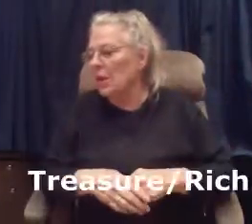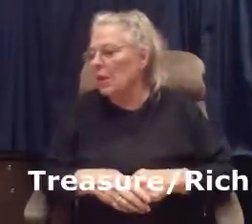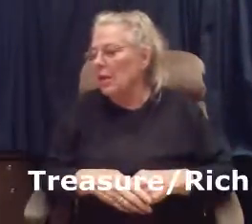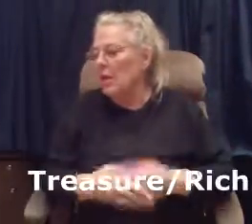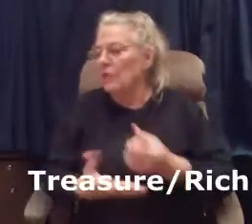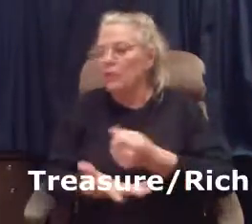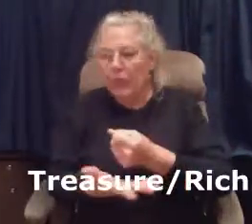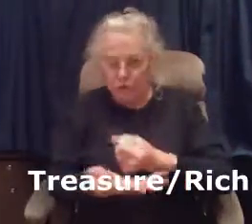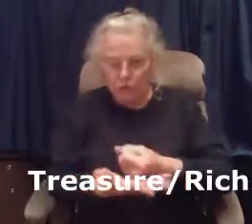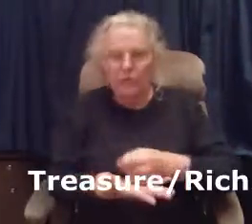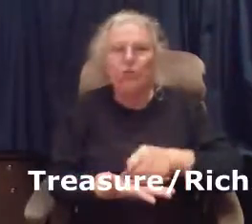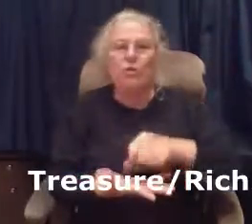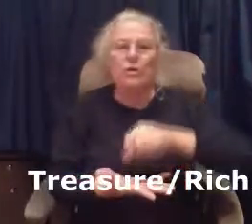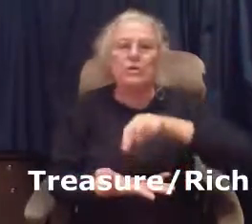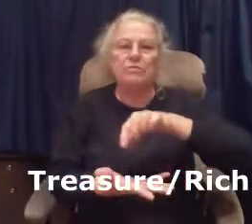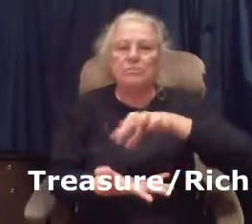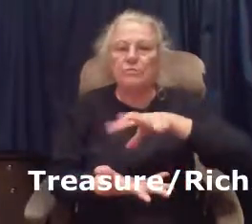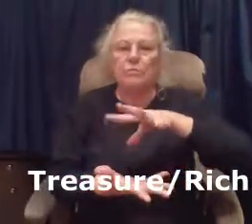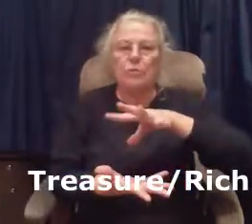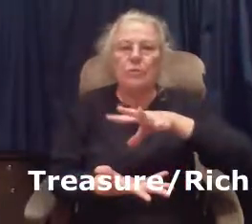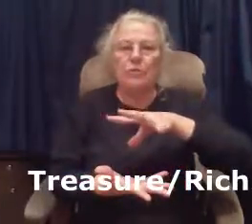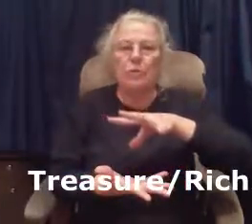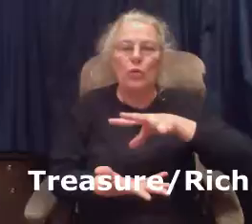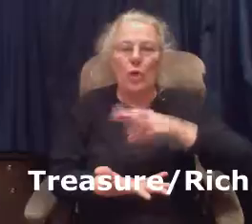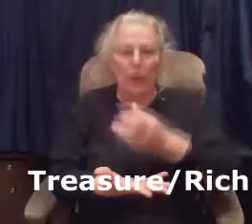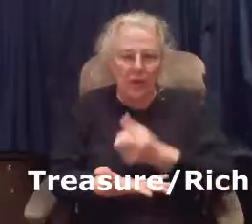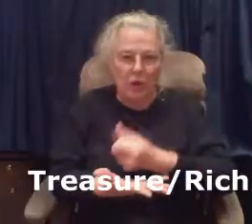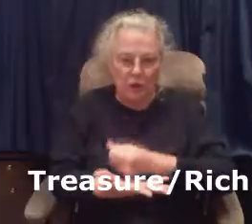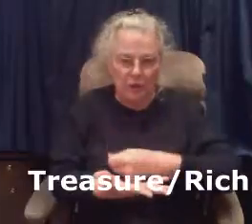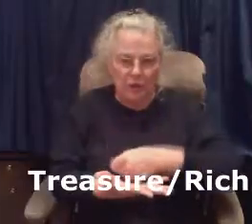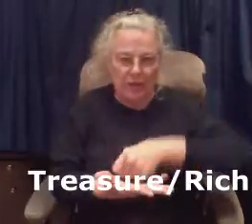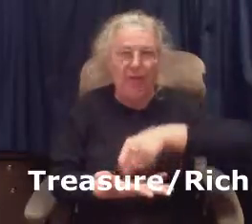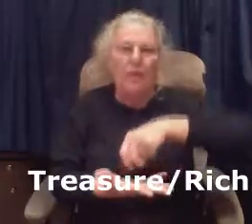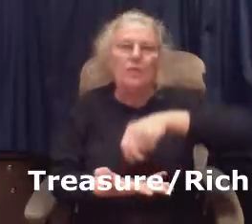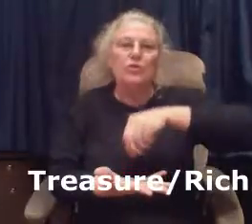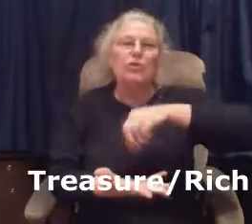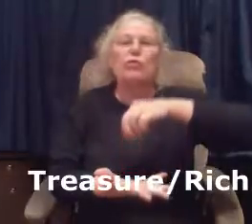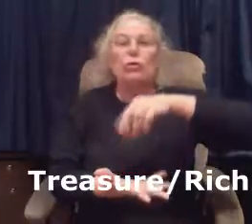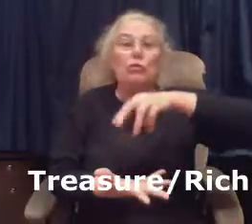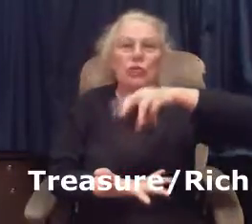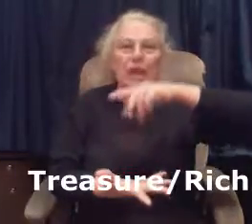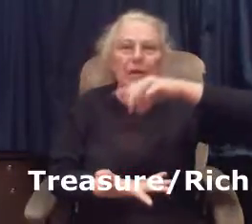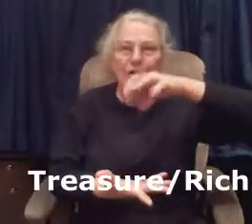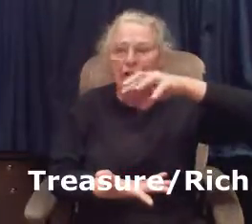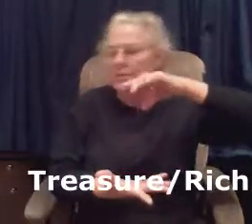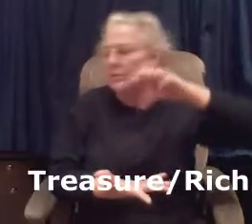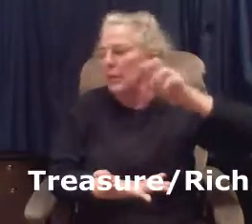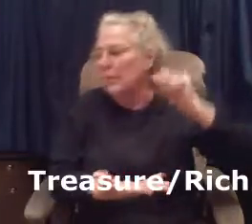And treasures, of course, most of you would already know. It's like Scrooge counting his money.